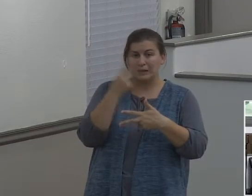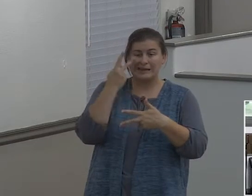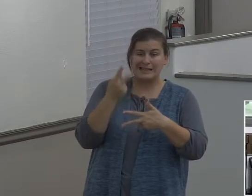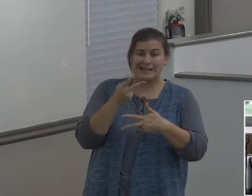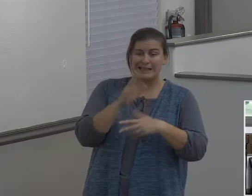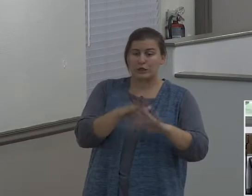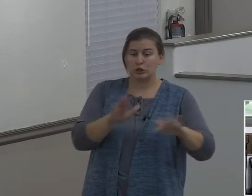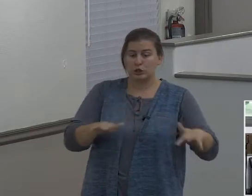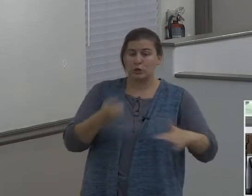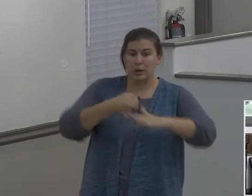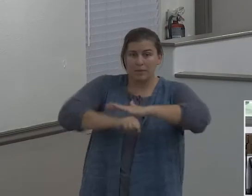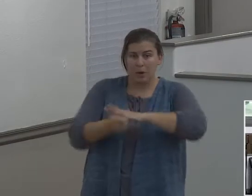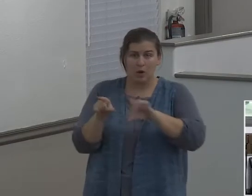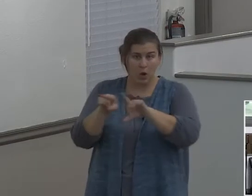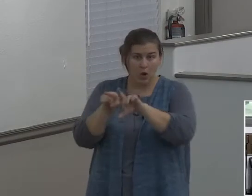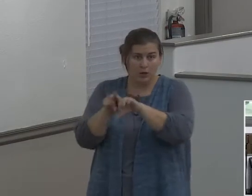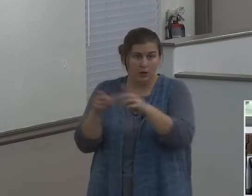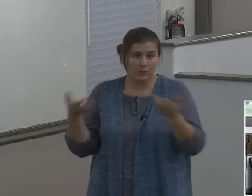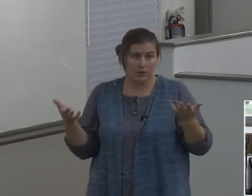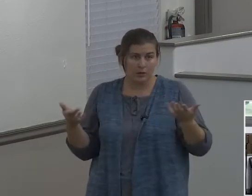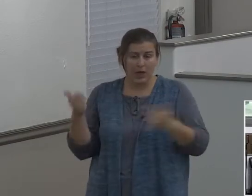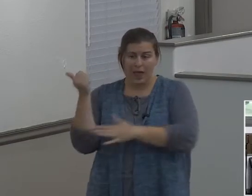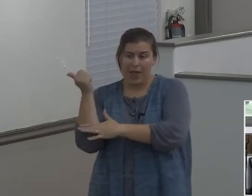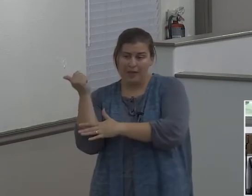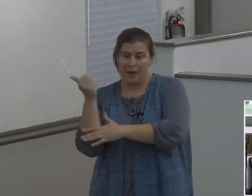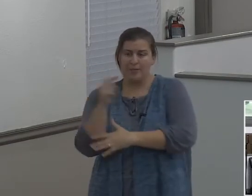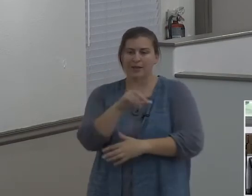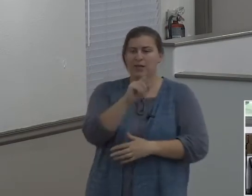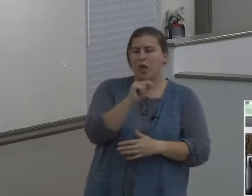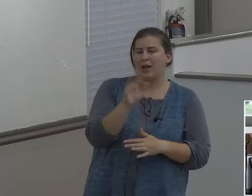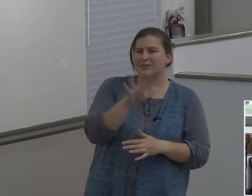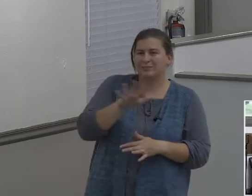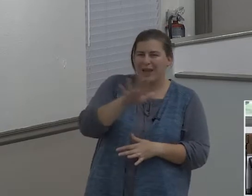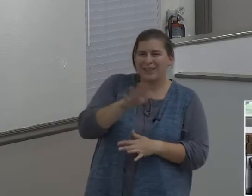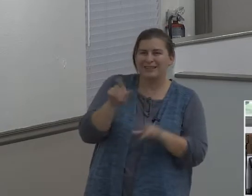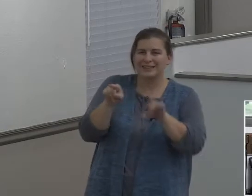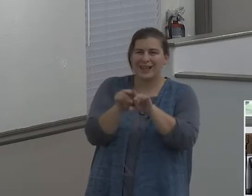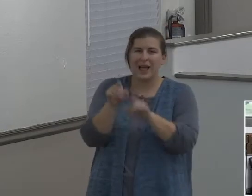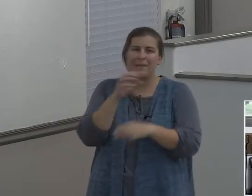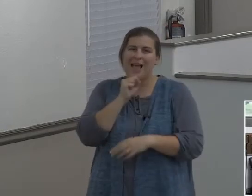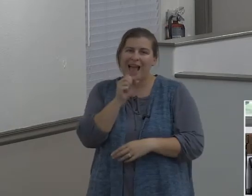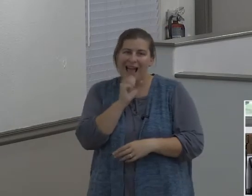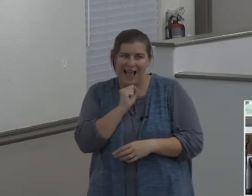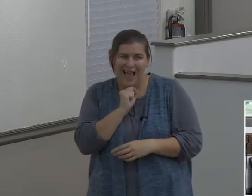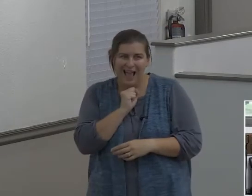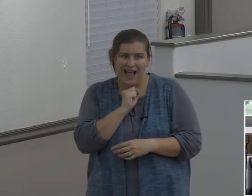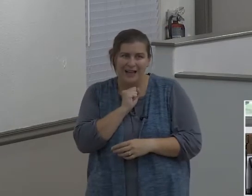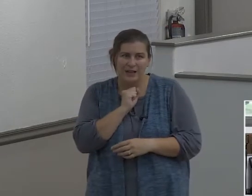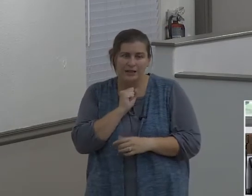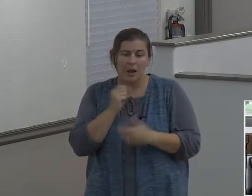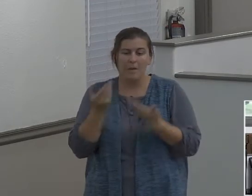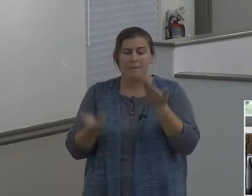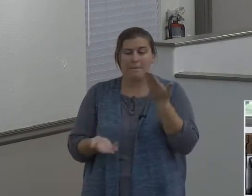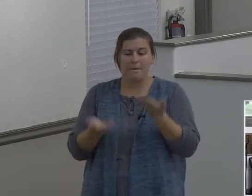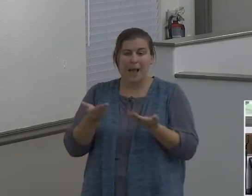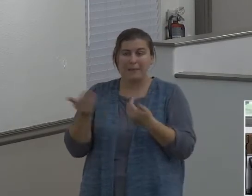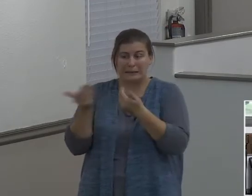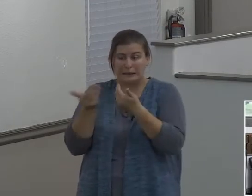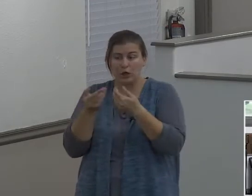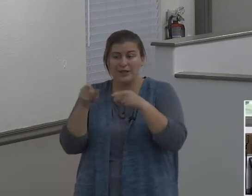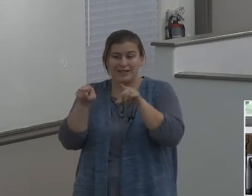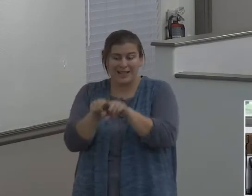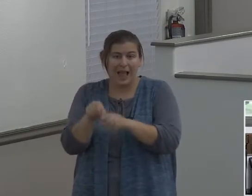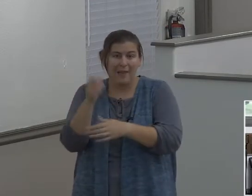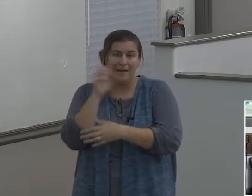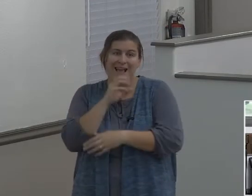born. Abram and Lot were about the same age, probably very nearly the same age. By the way, this actually happened, I saw